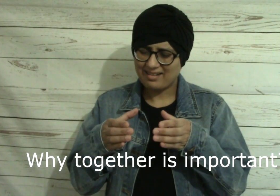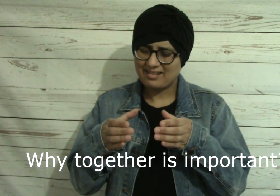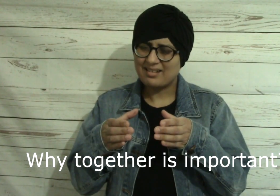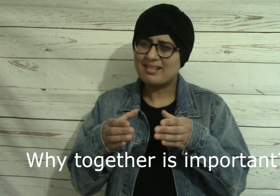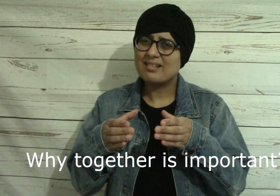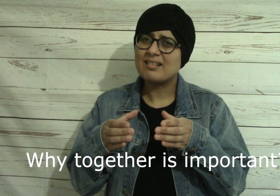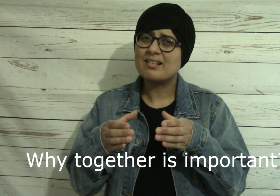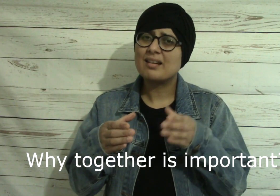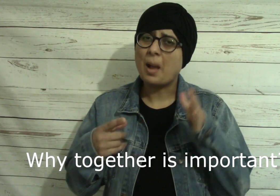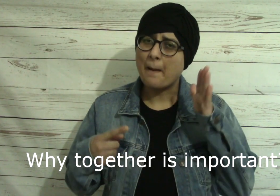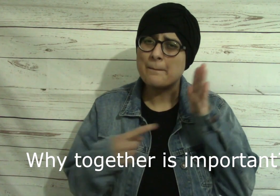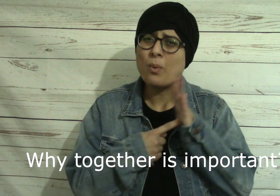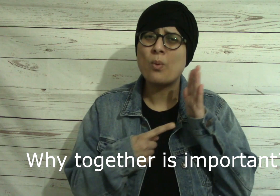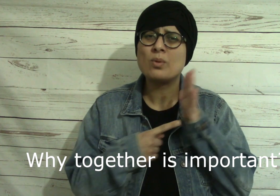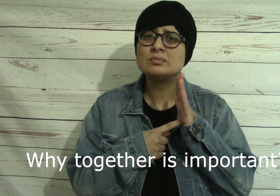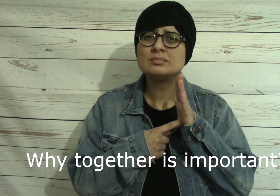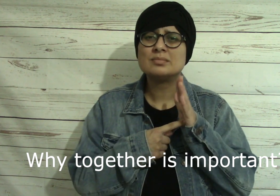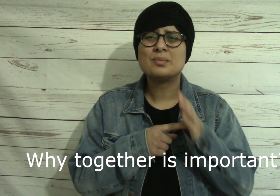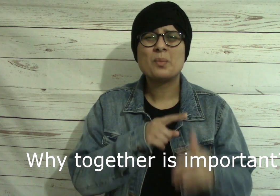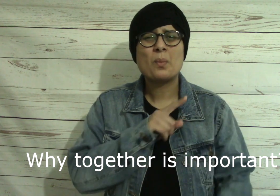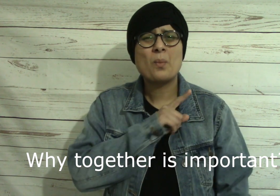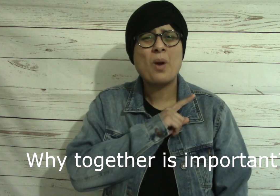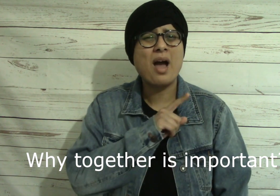Why Together is important.